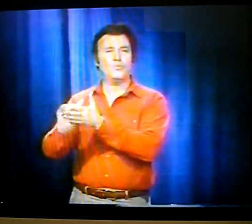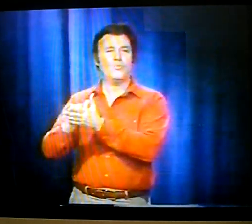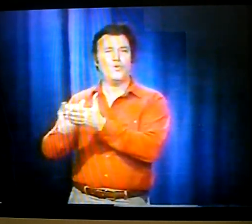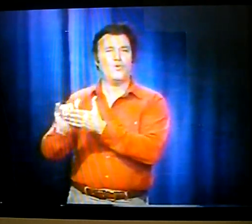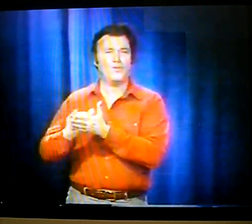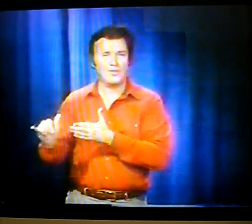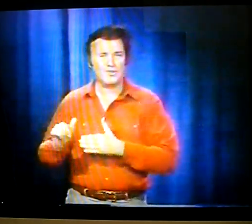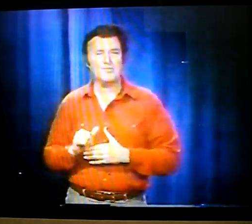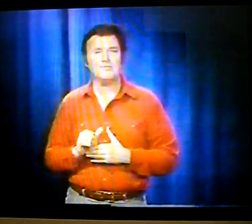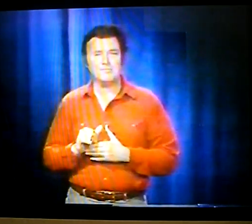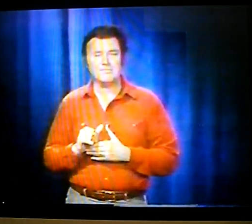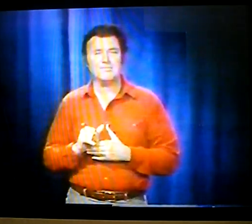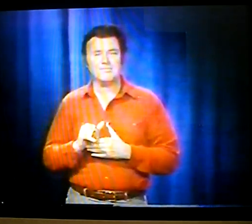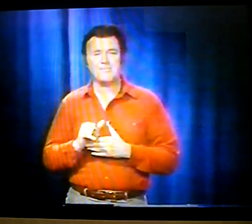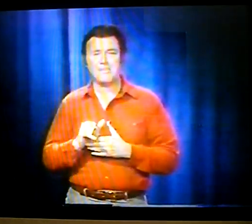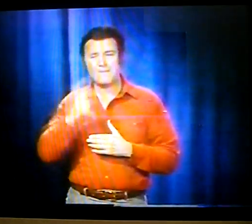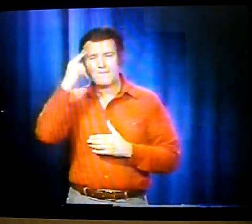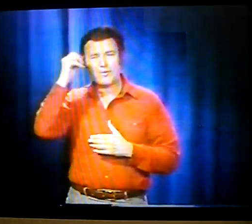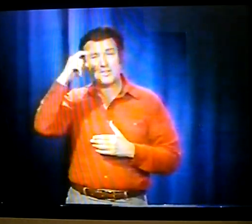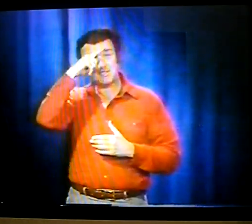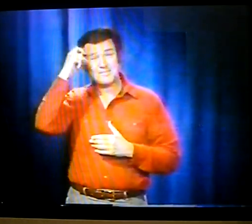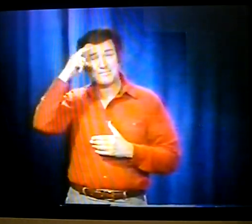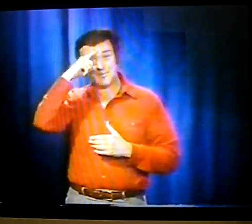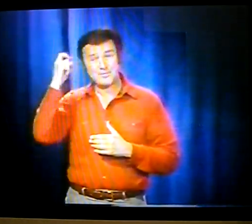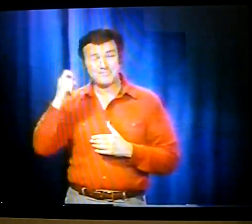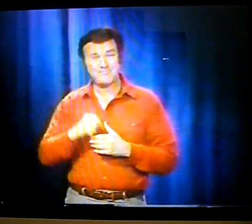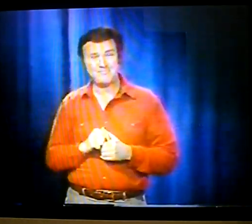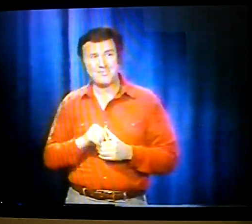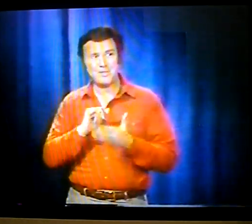I had gone home to New York for the summer.